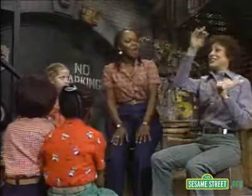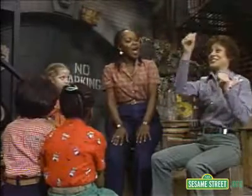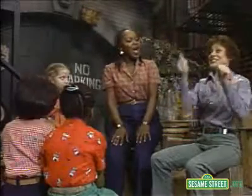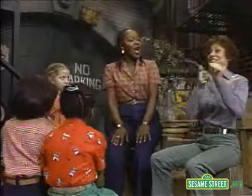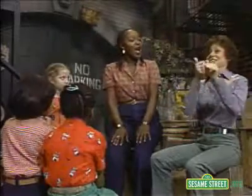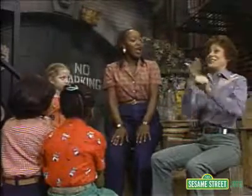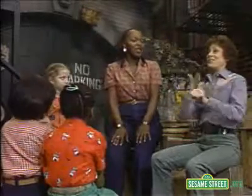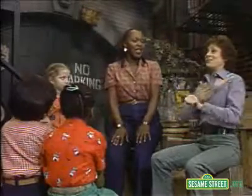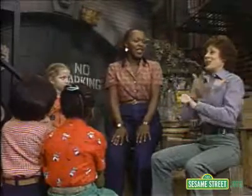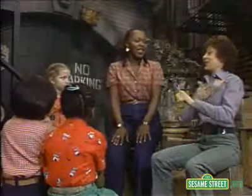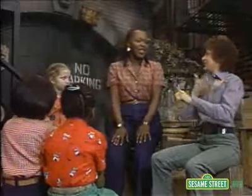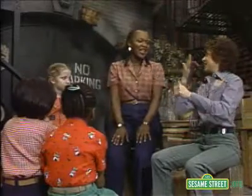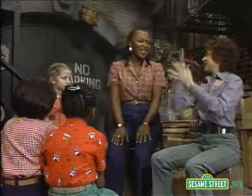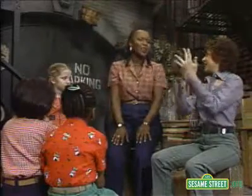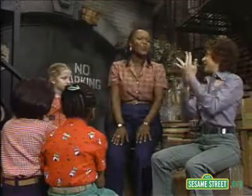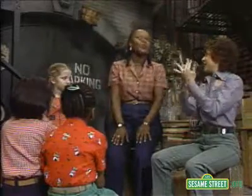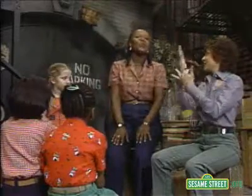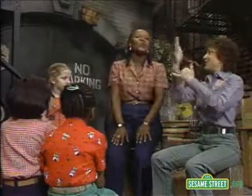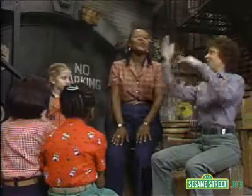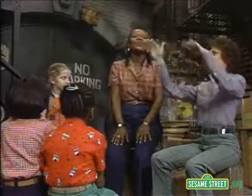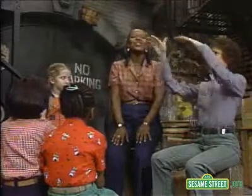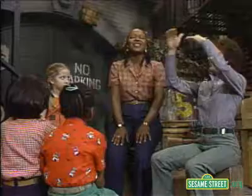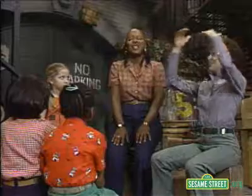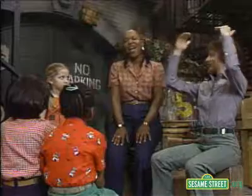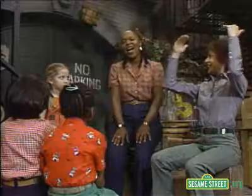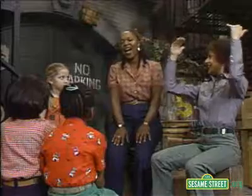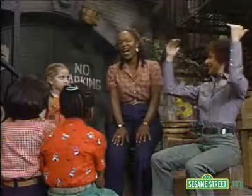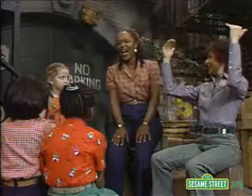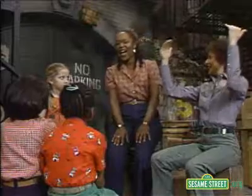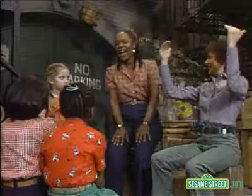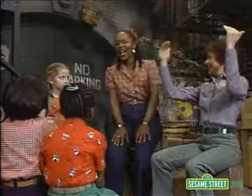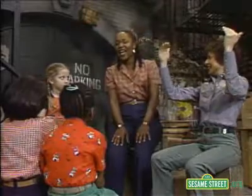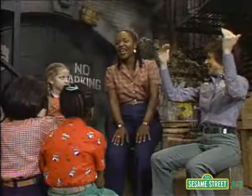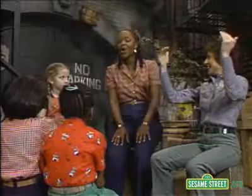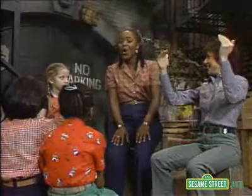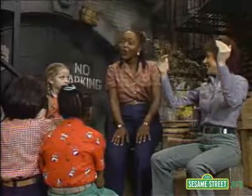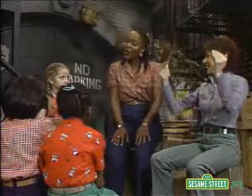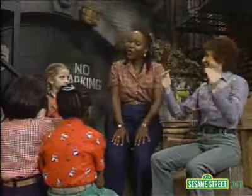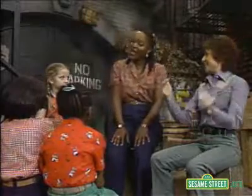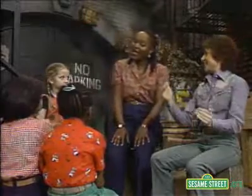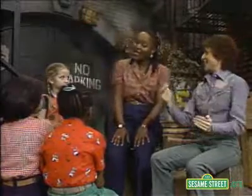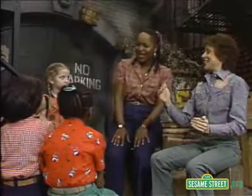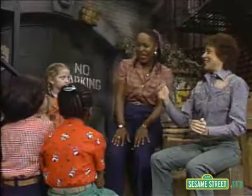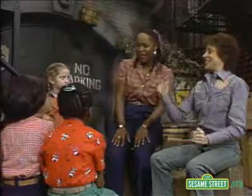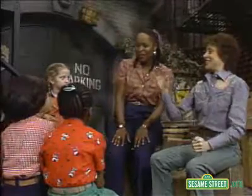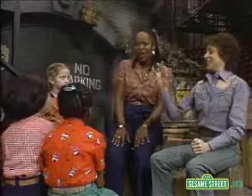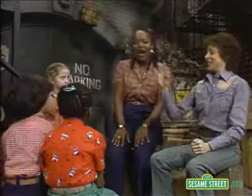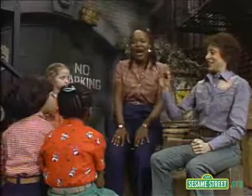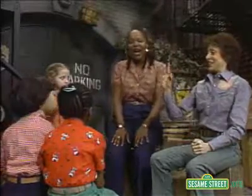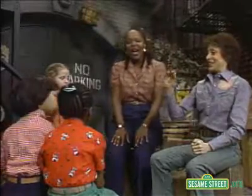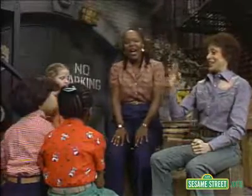merrily through the sky, winking by,